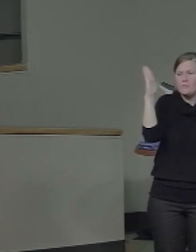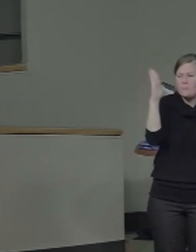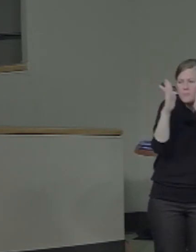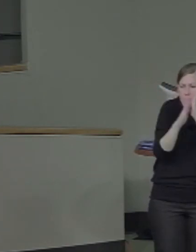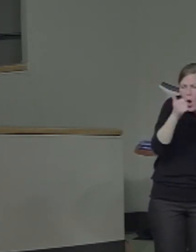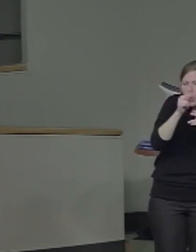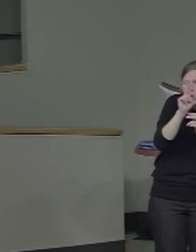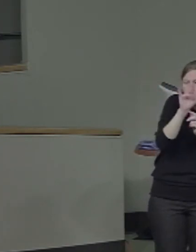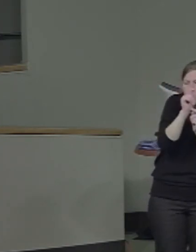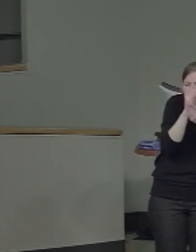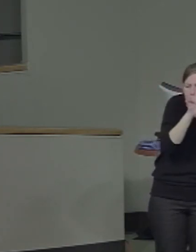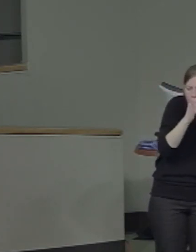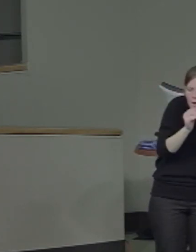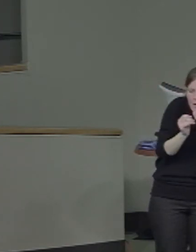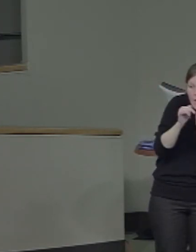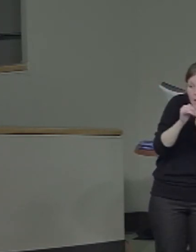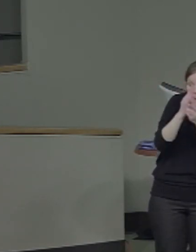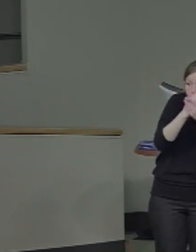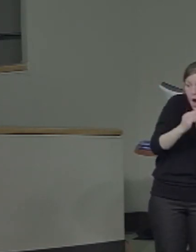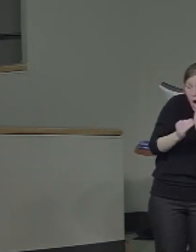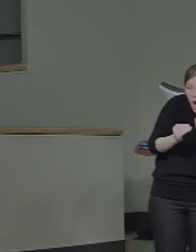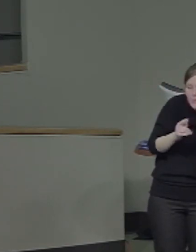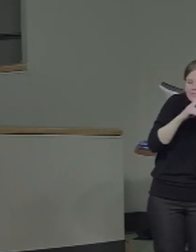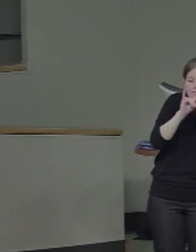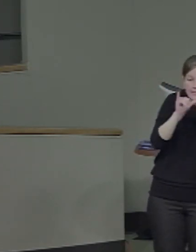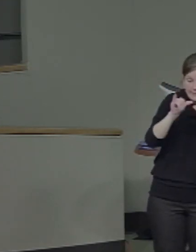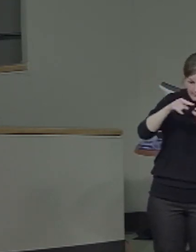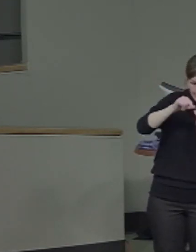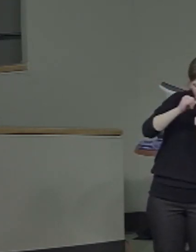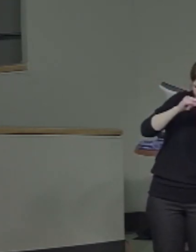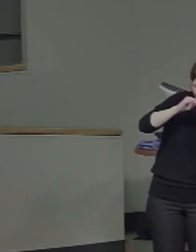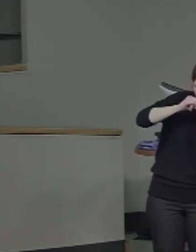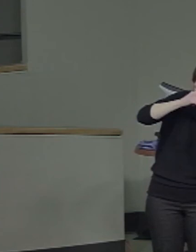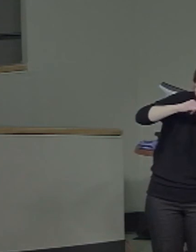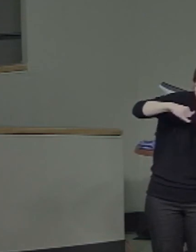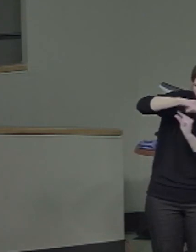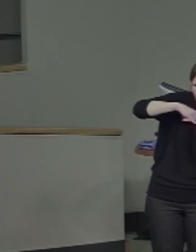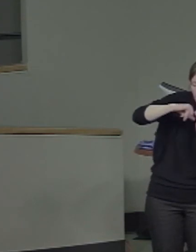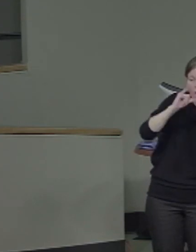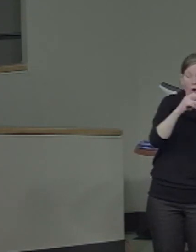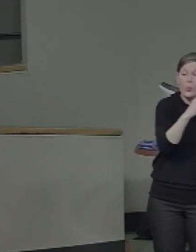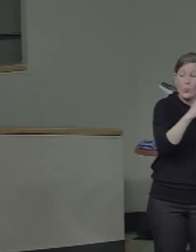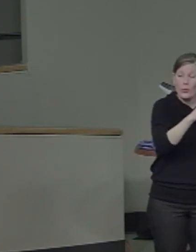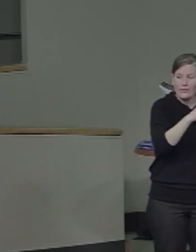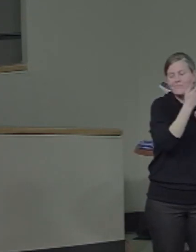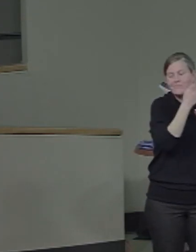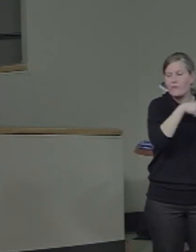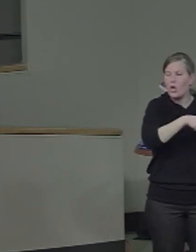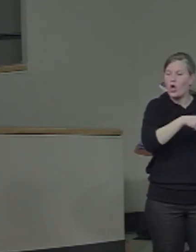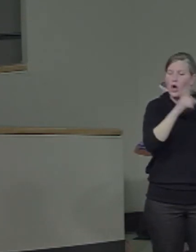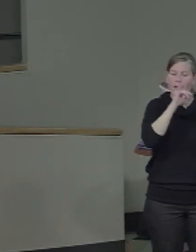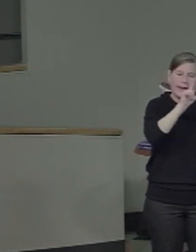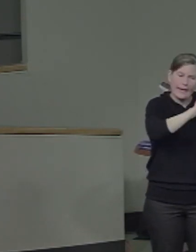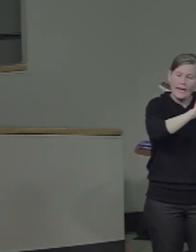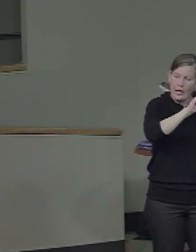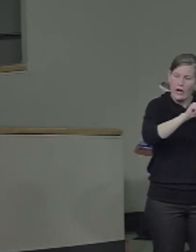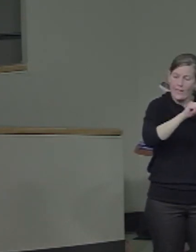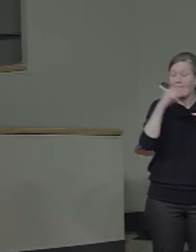and they're sort of, you know, subtle relations. In words, it's mostly letter order. In faces, it's much more metric information.